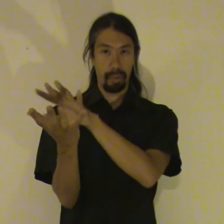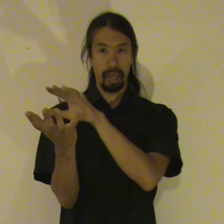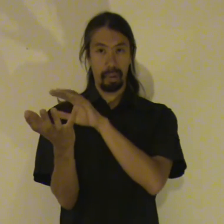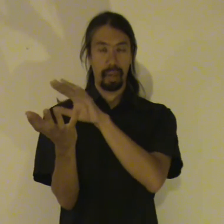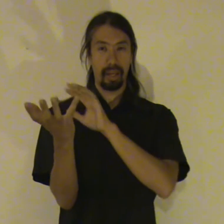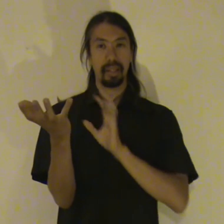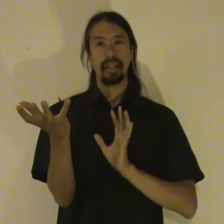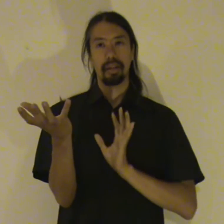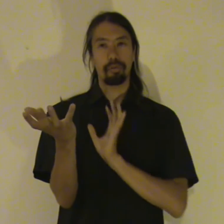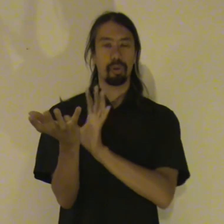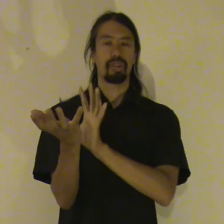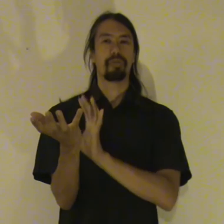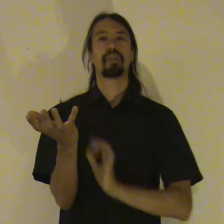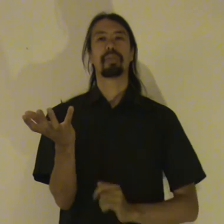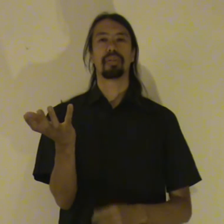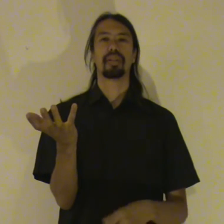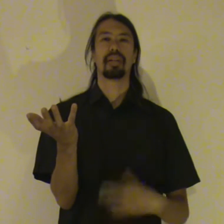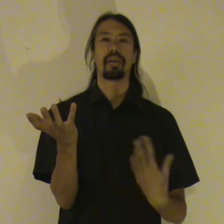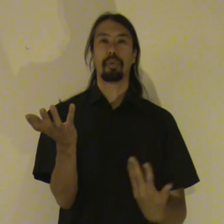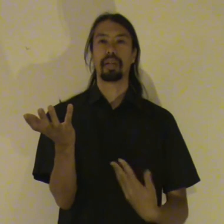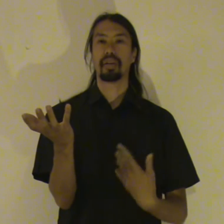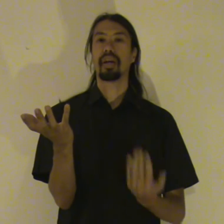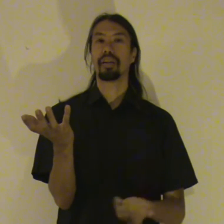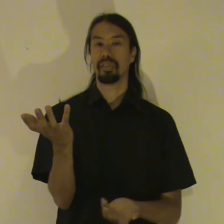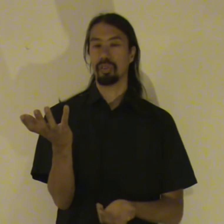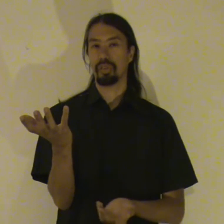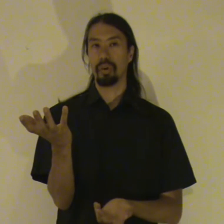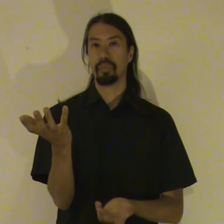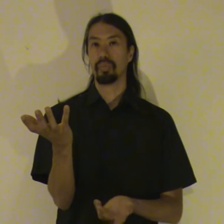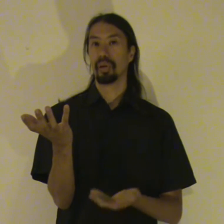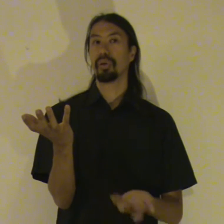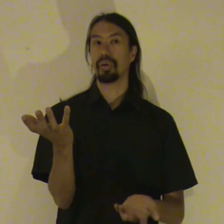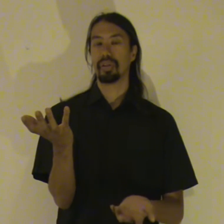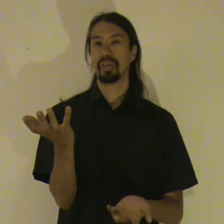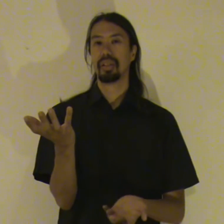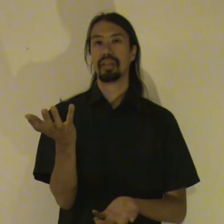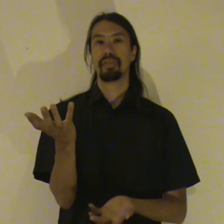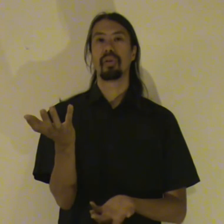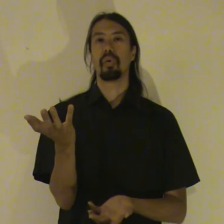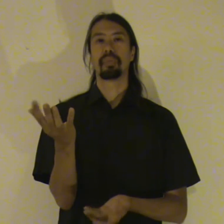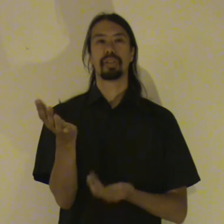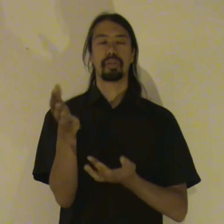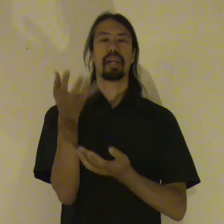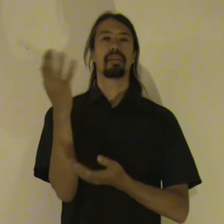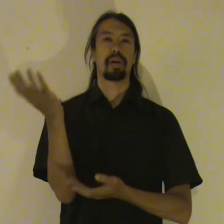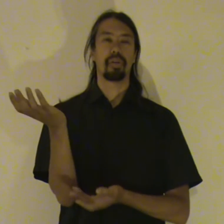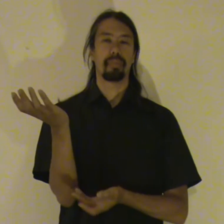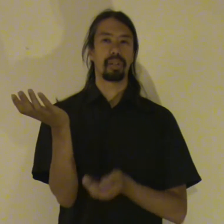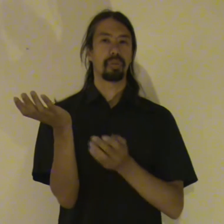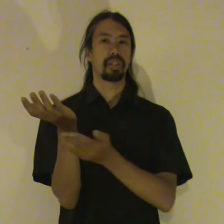bla bla bla bla. And force a different image on it. And then hope that the client is also cured. No. I'm just creating my own image. Which is